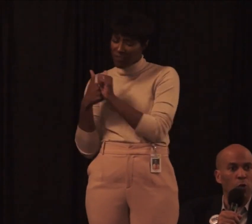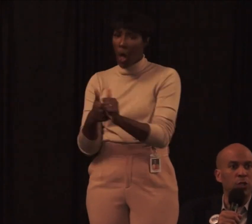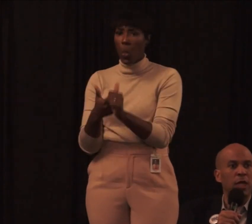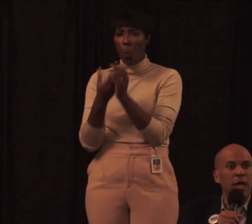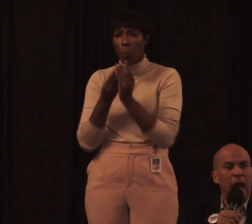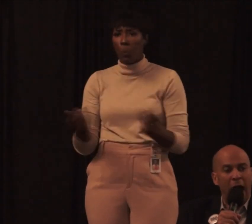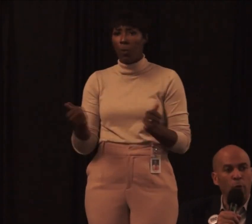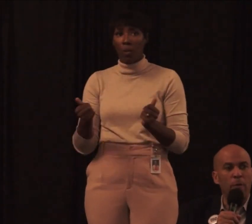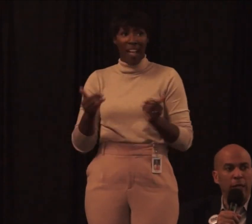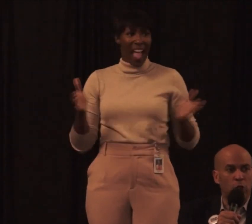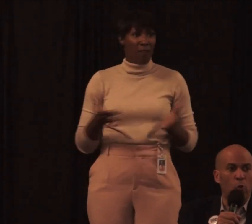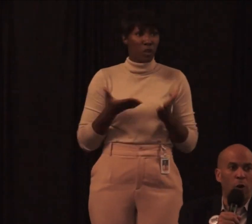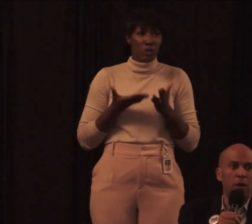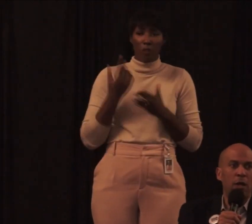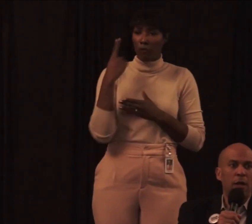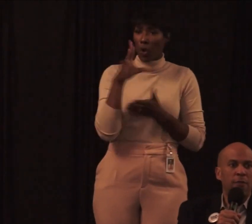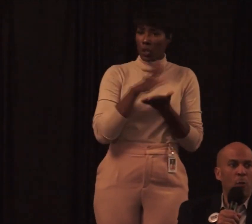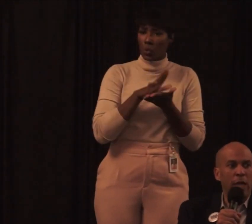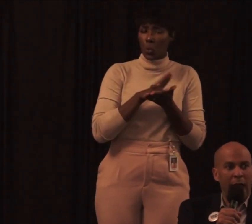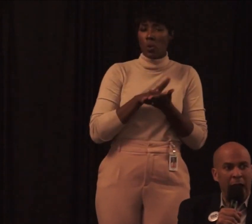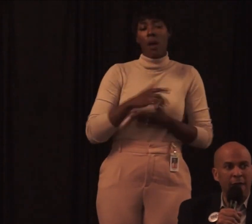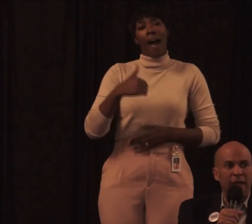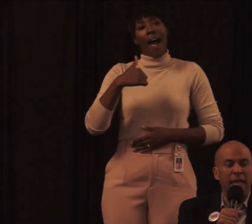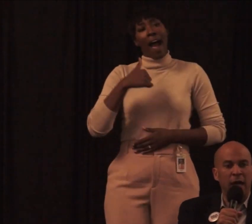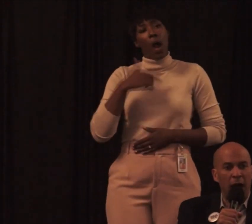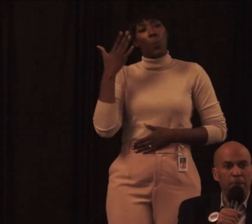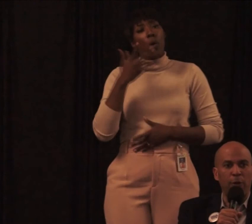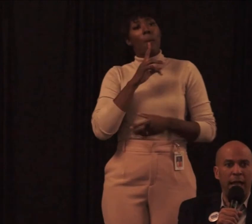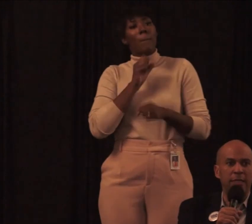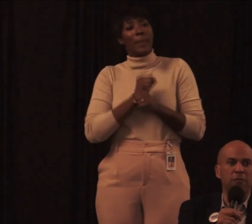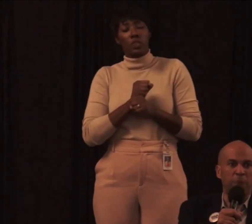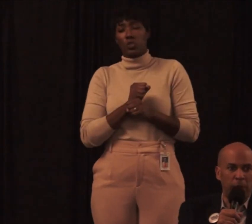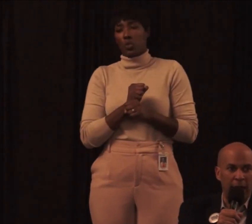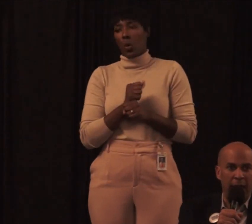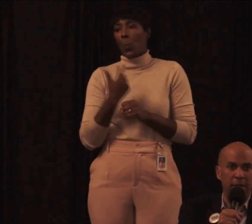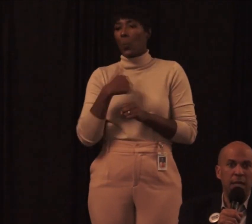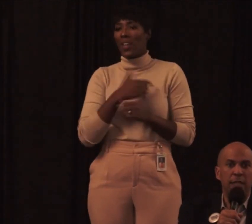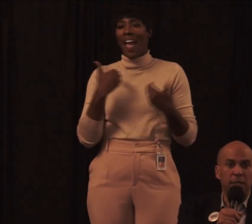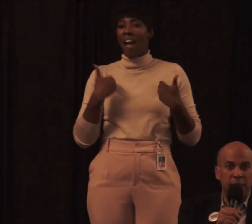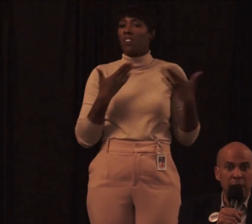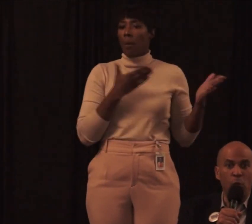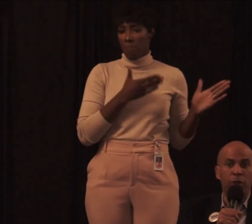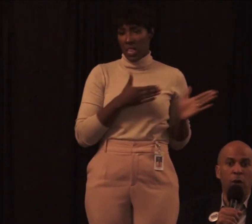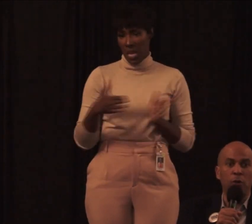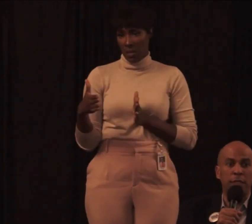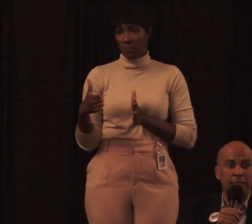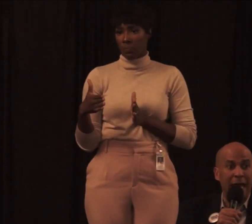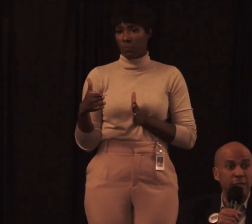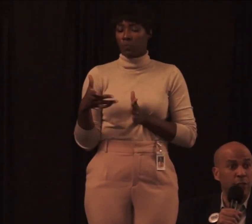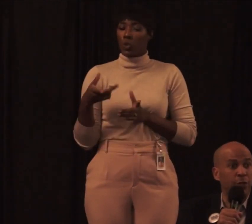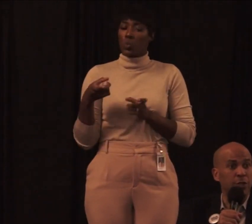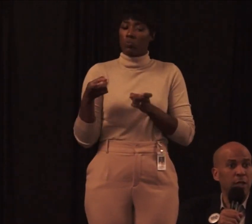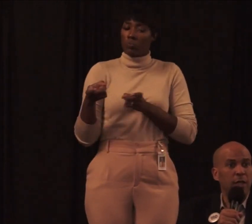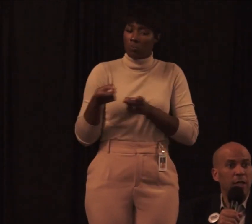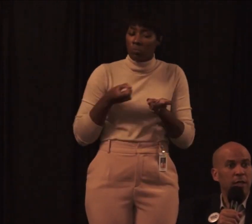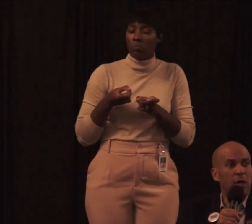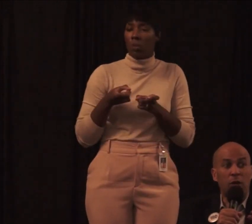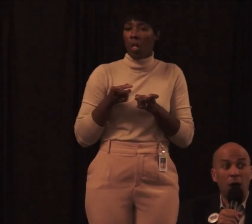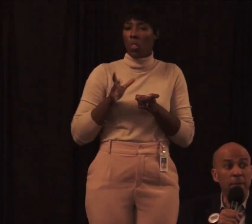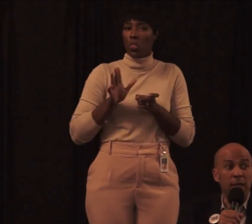our schools. I will make sure that we have a comprehensive plan to deal with those disasters